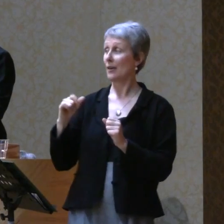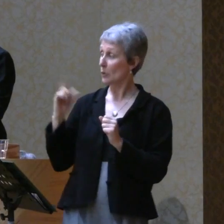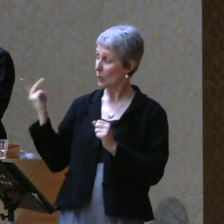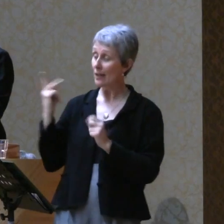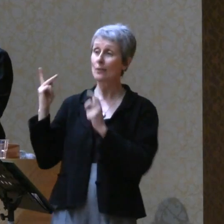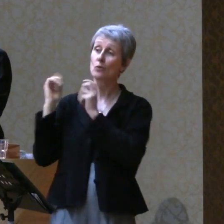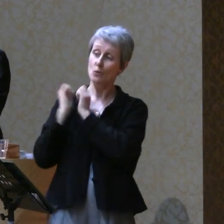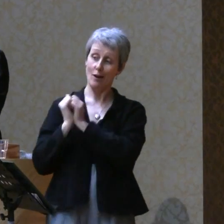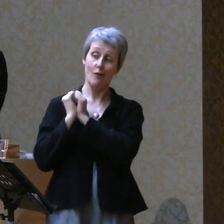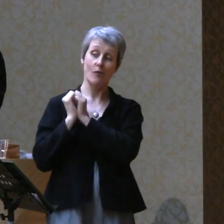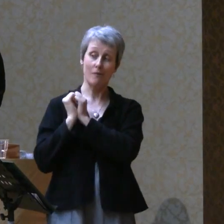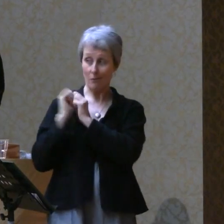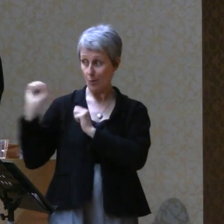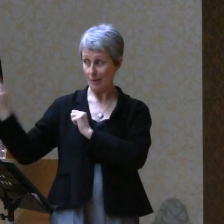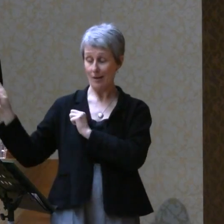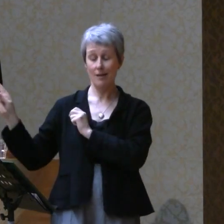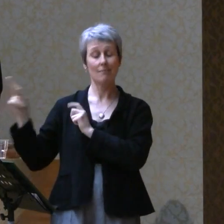together.